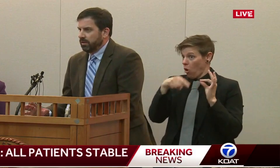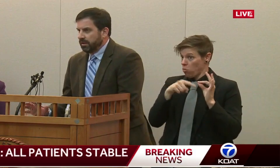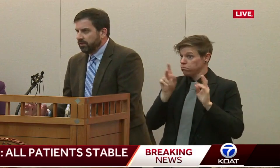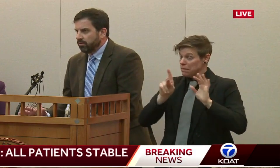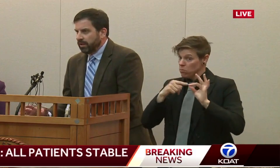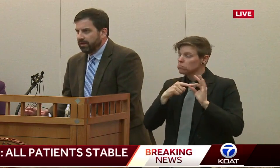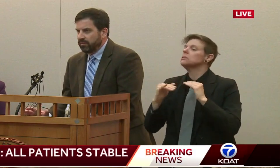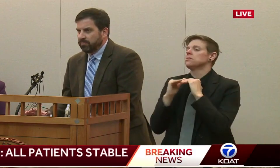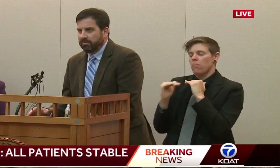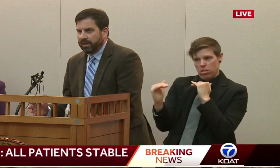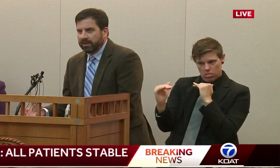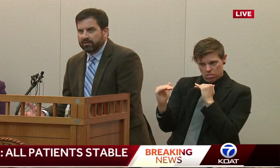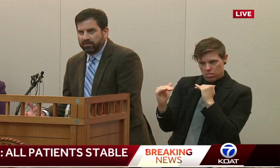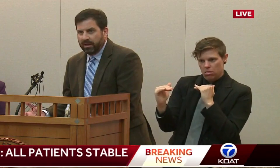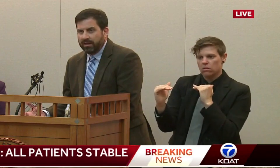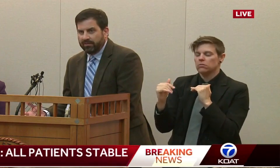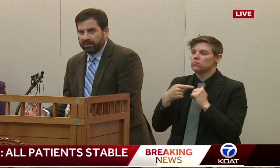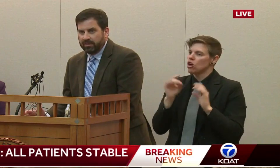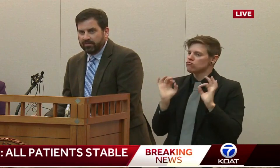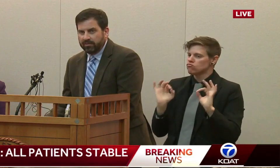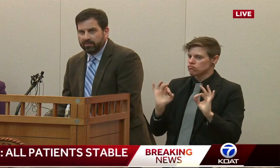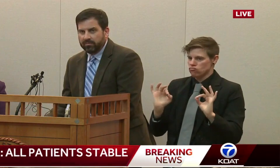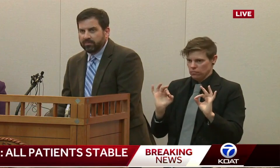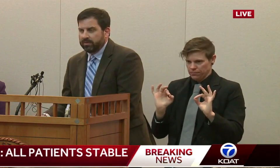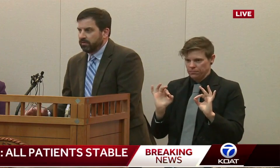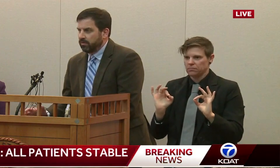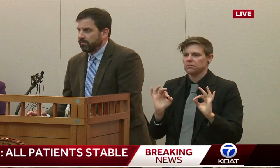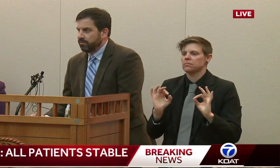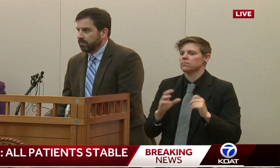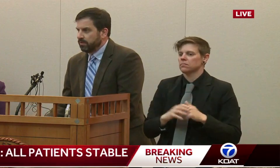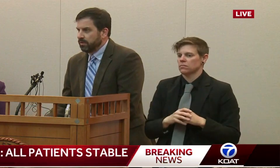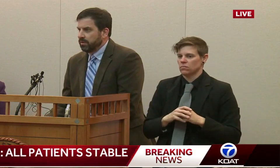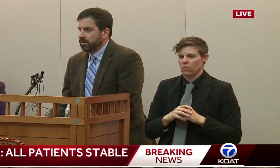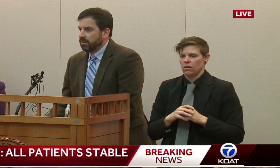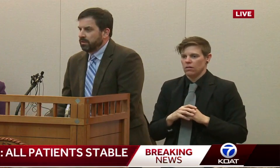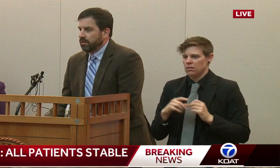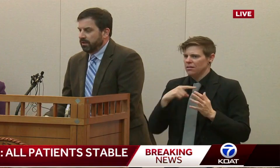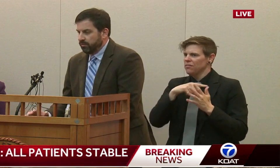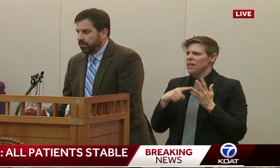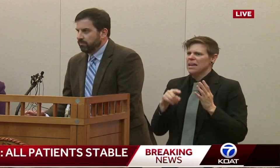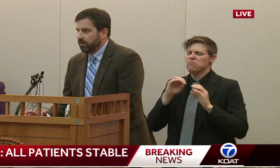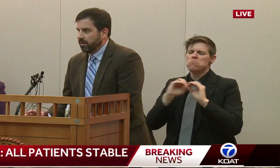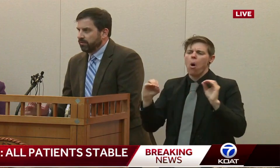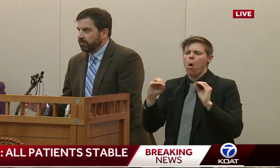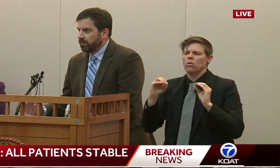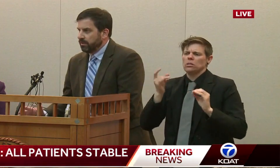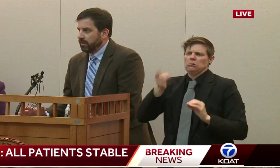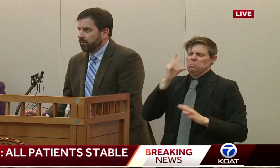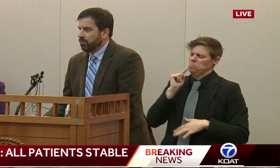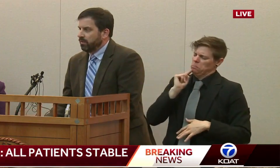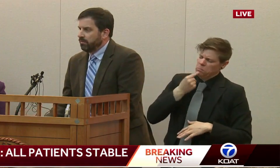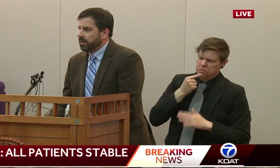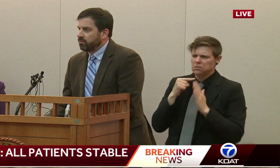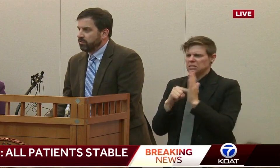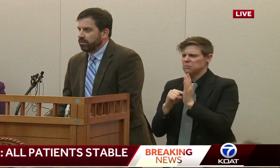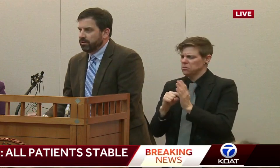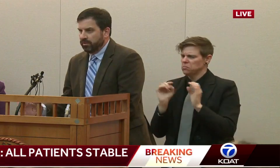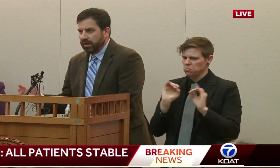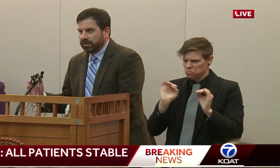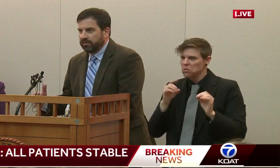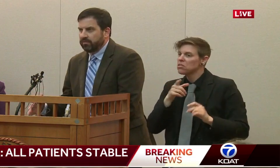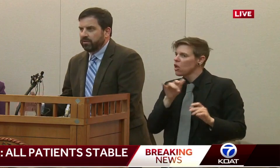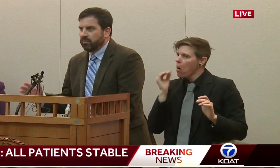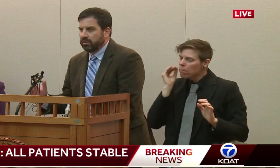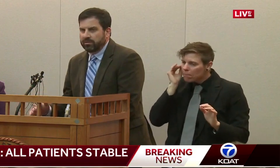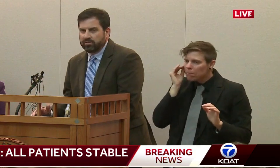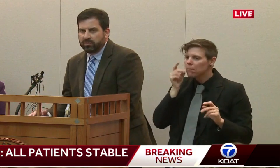They're either asymptomatic, they're not having any symptoms, but they're home for after they've recovered. And we want to make sure that